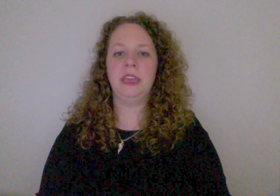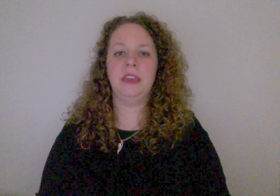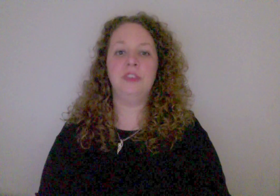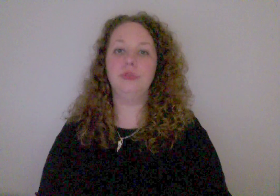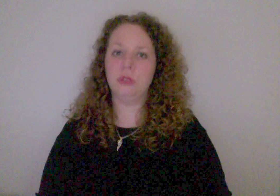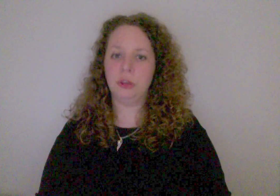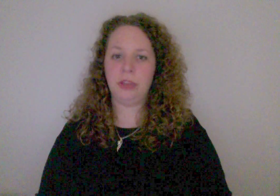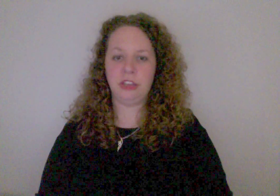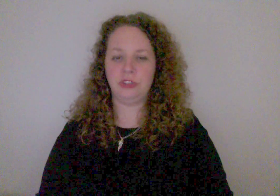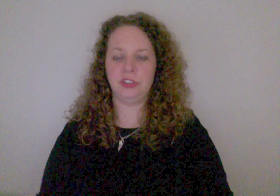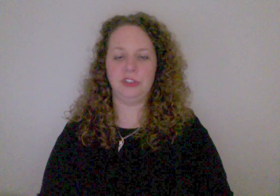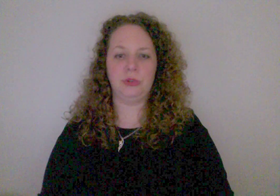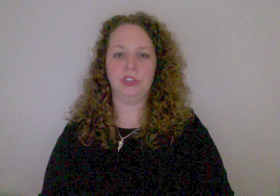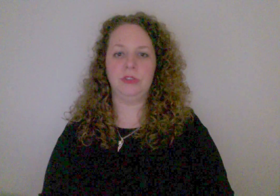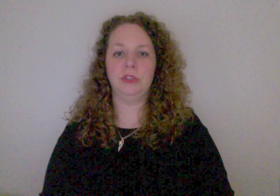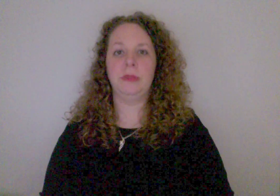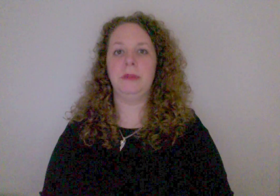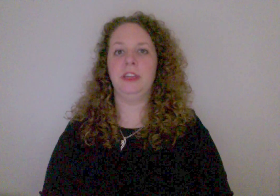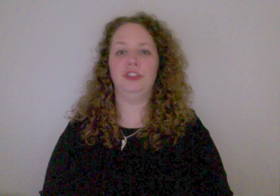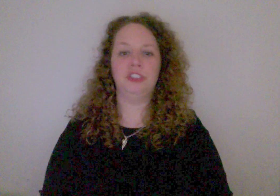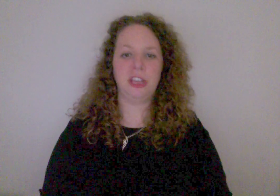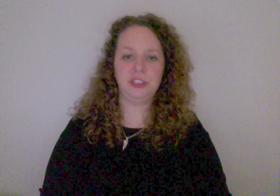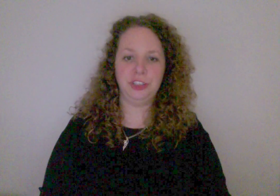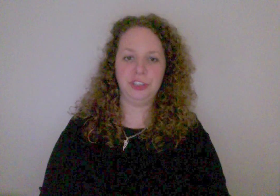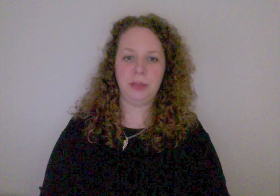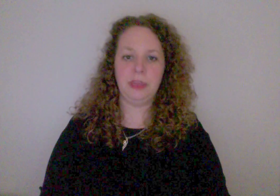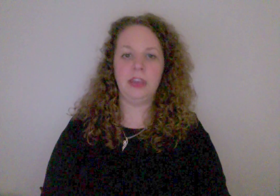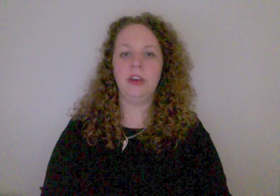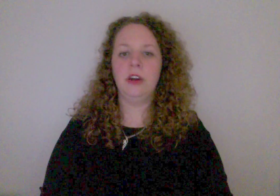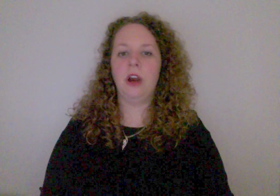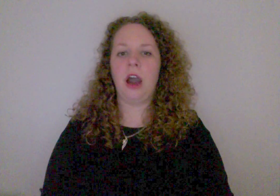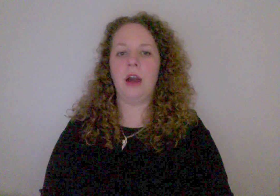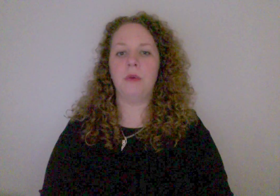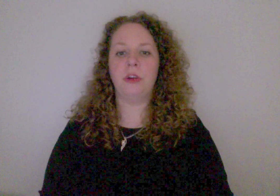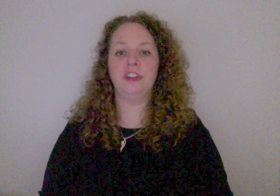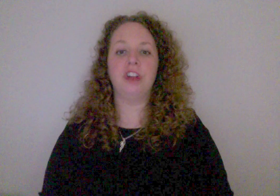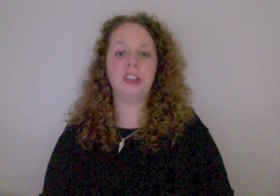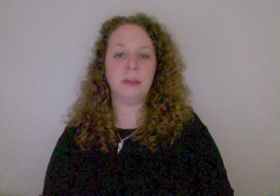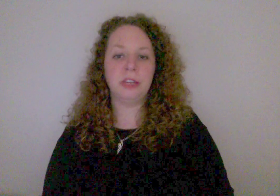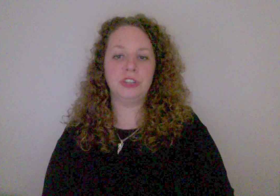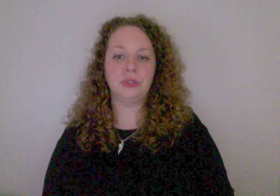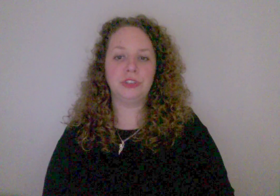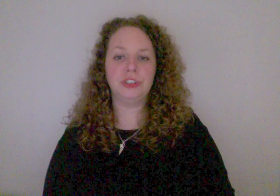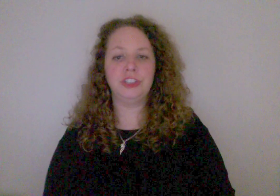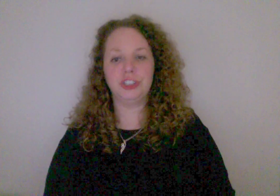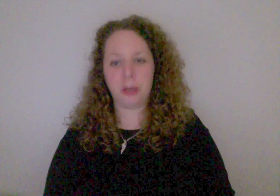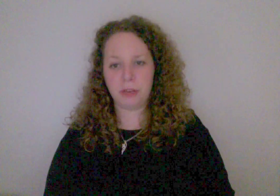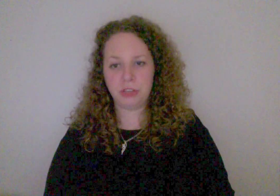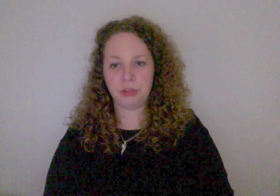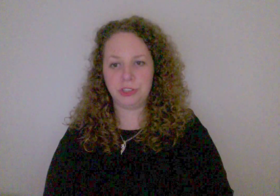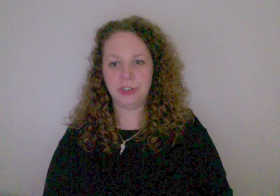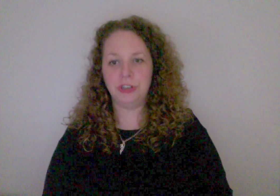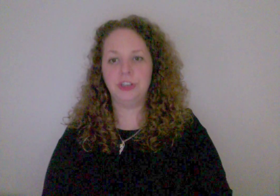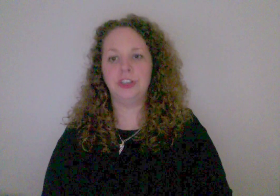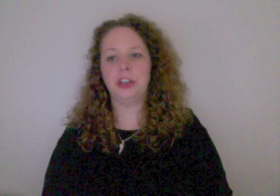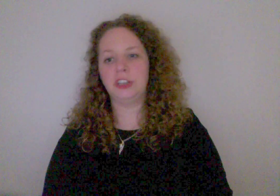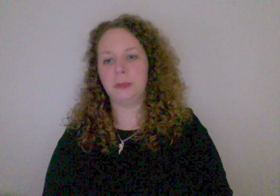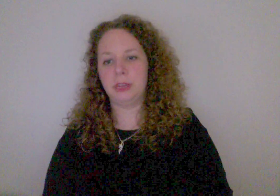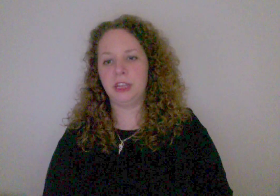in dual locations on your torso. So maybe your chest to your tummy or your non-dominant shoulder to your dominant shoulder, your non-dominant